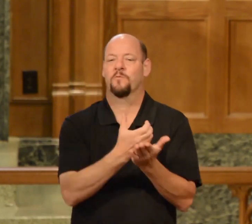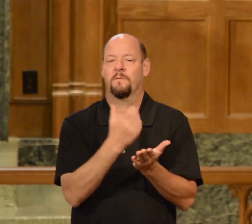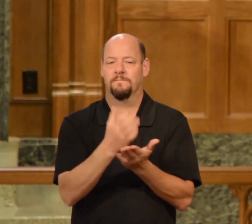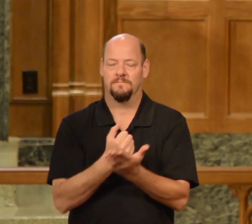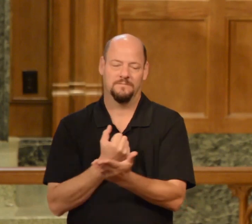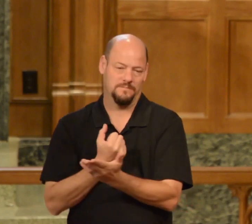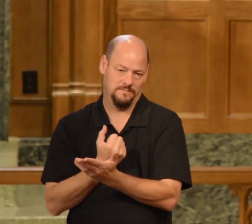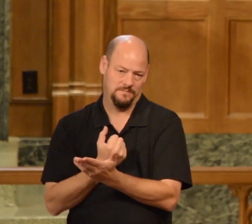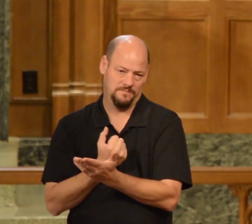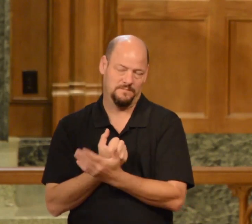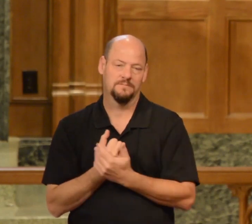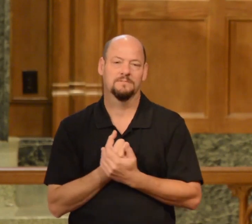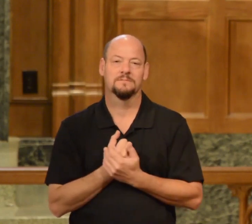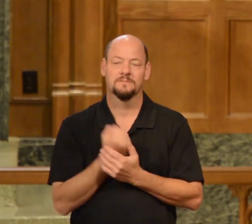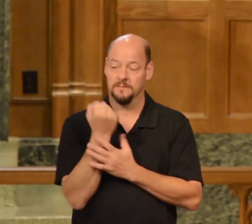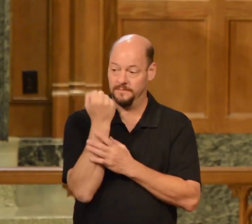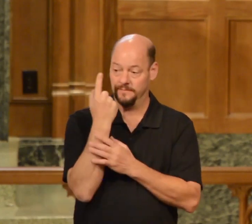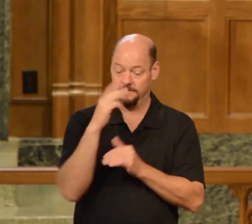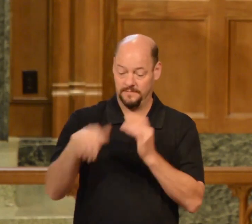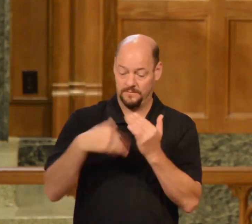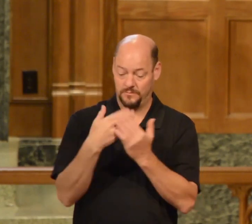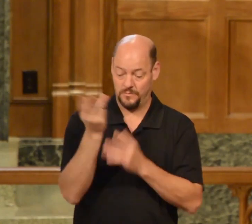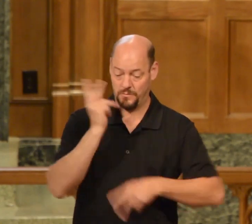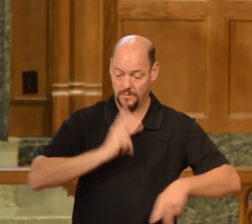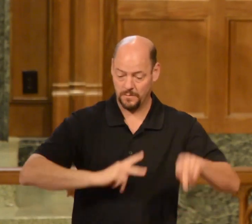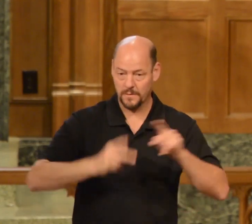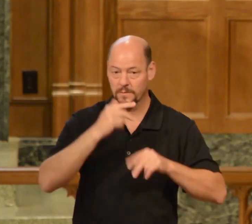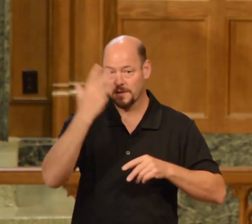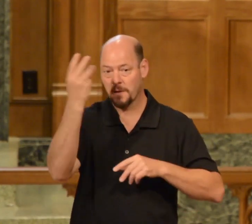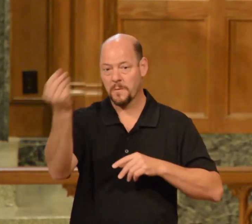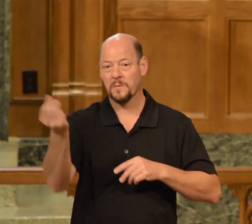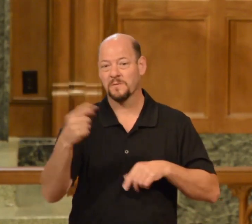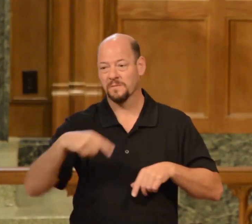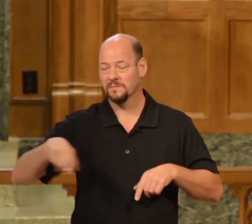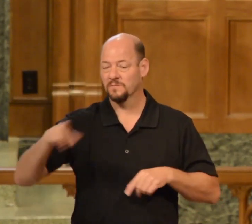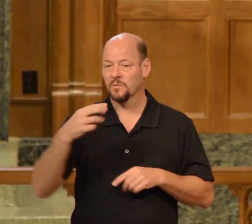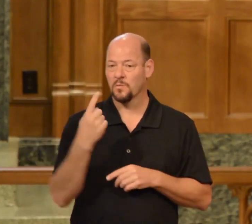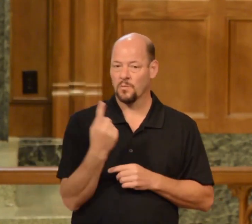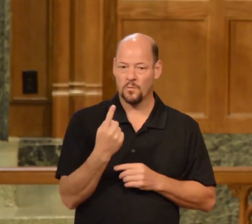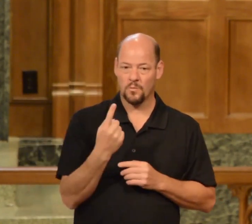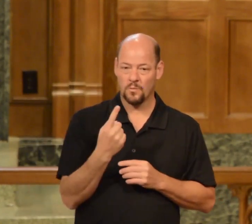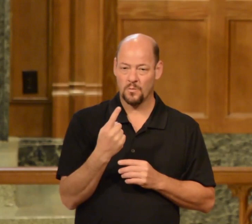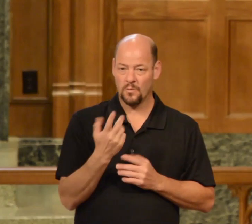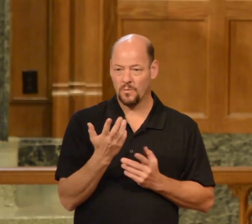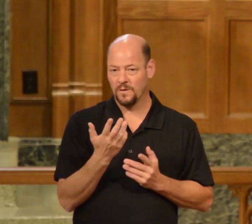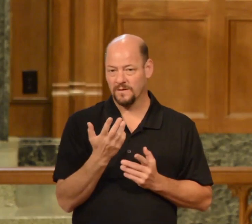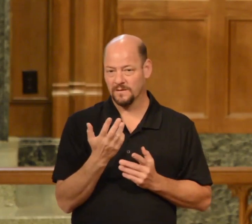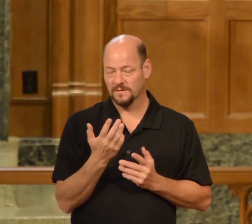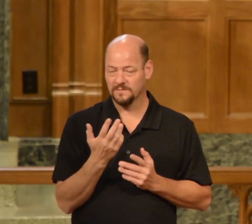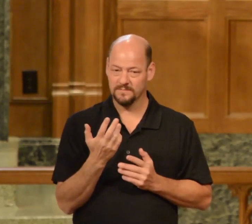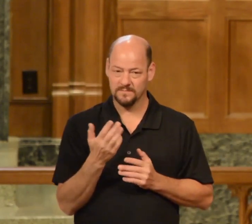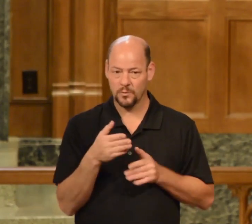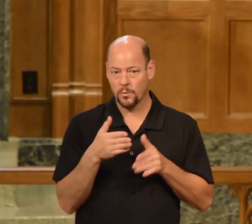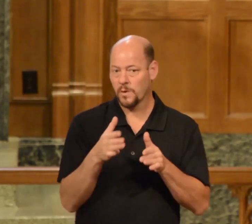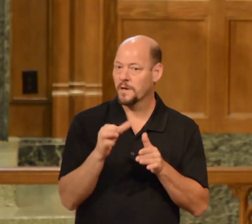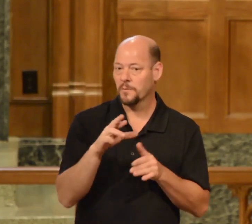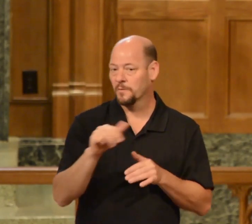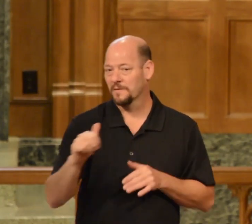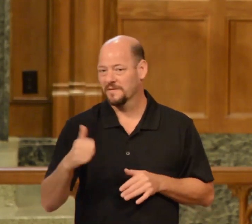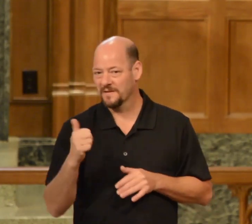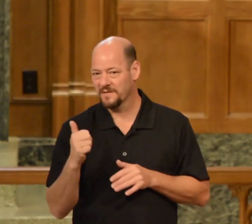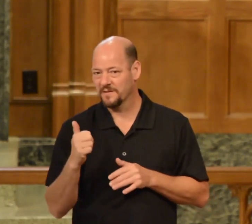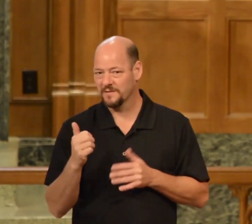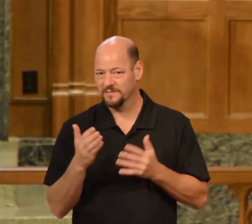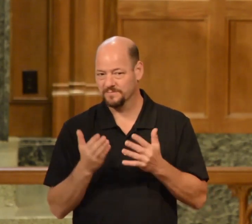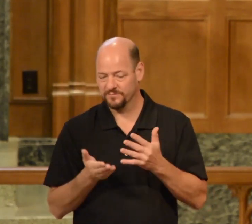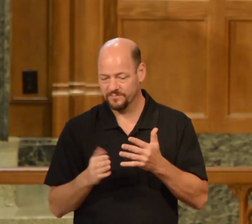to understand that all the people who are out there are in one stage of another of being pre-Christian or pre